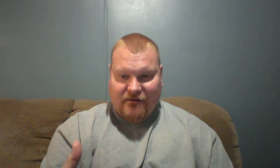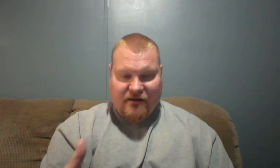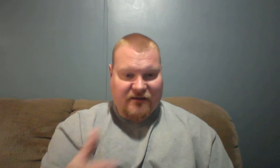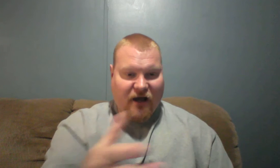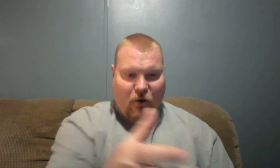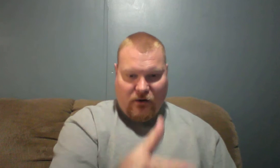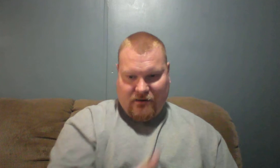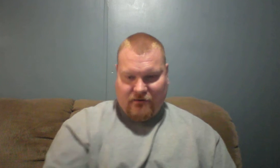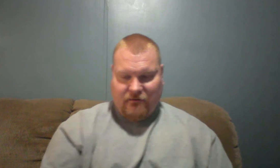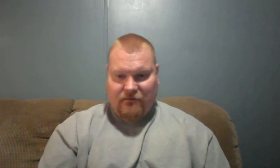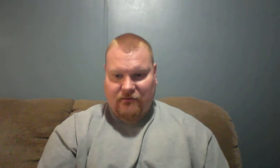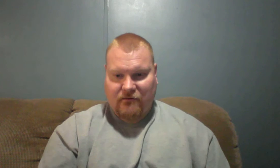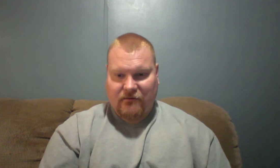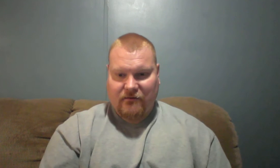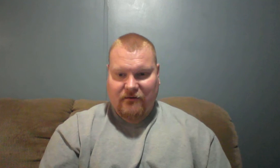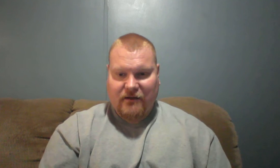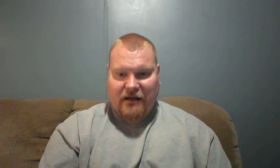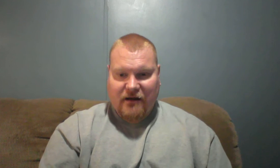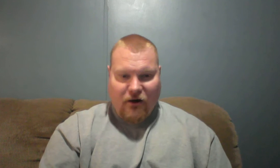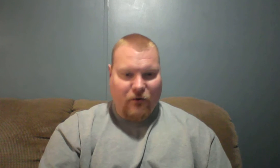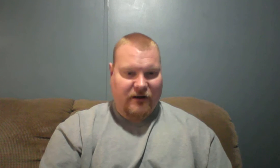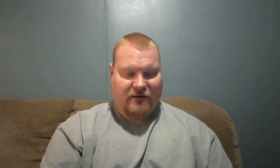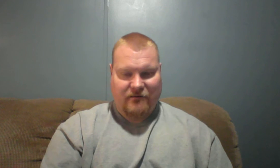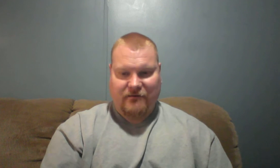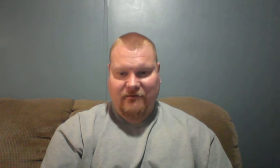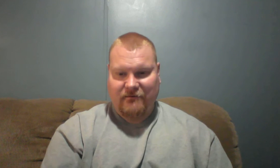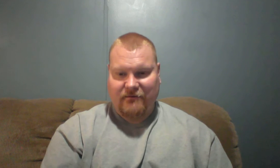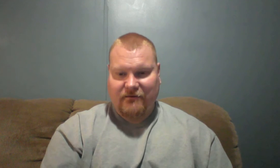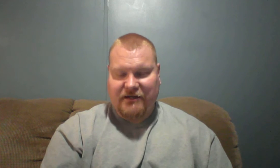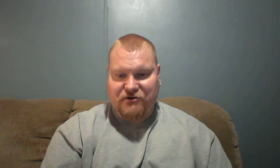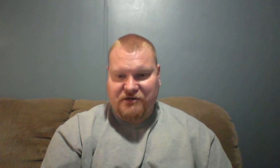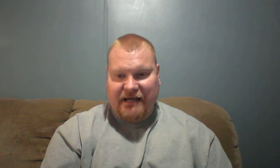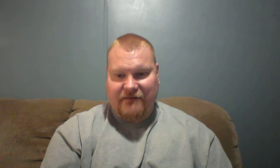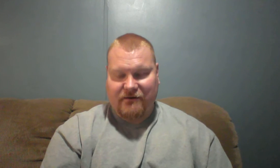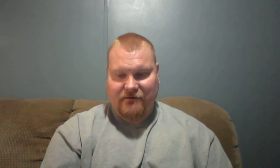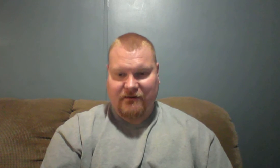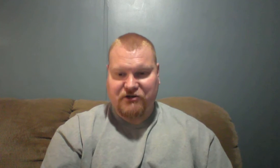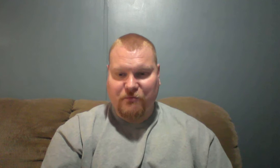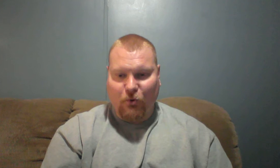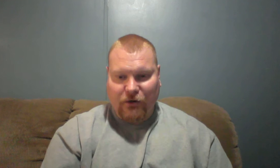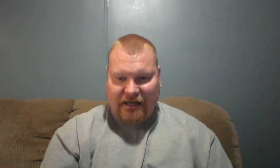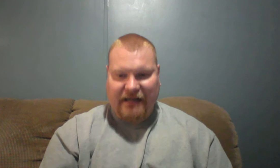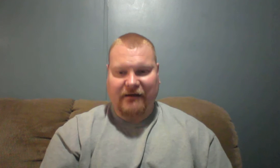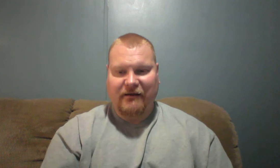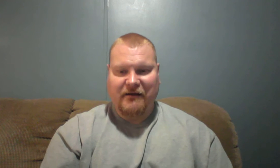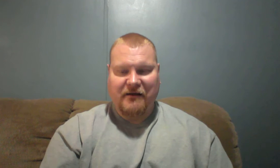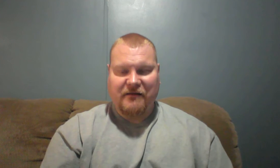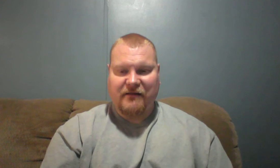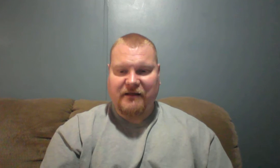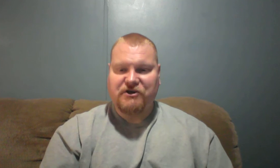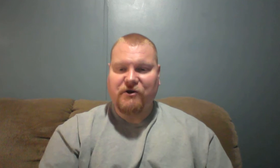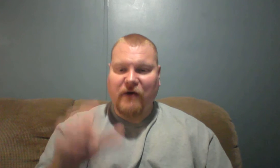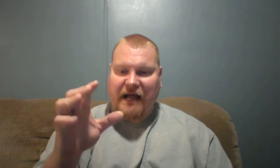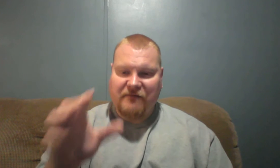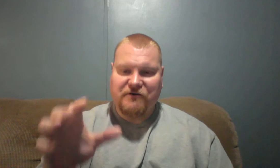Knowing, knowing that you're saved, that you're torn again, that you don't have to